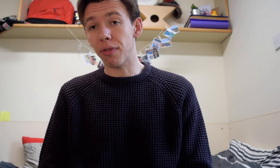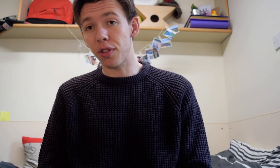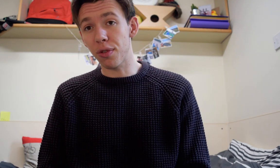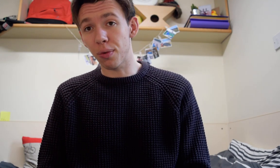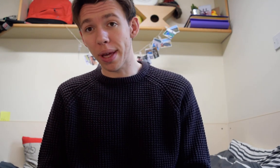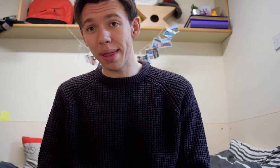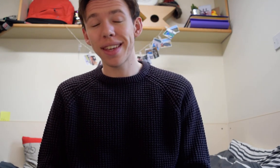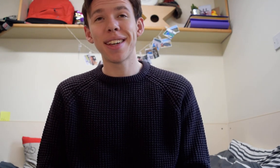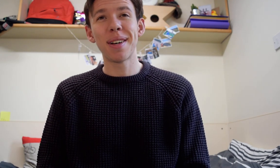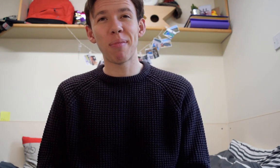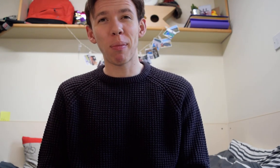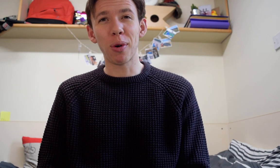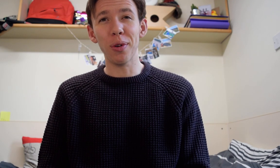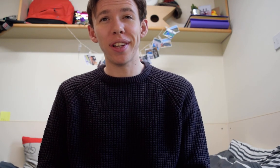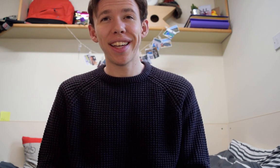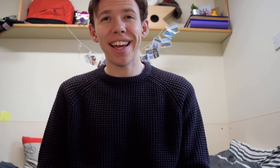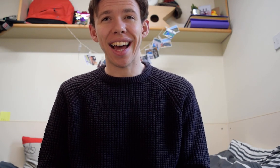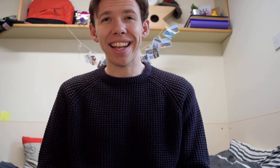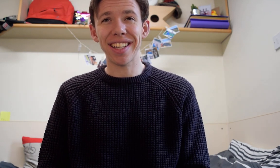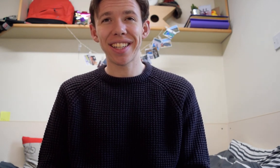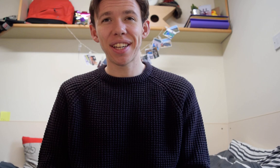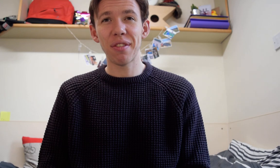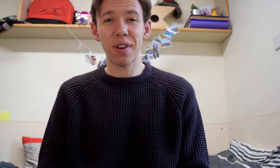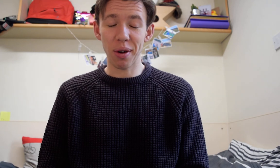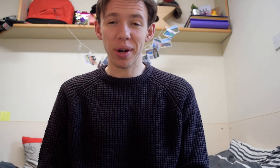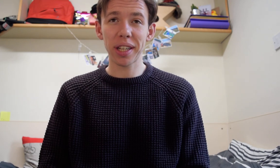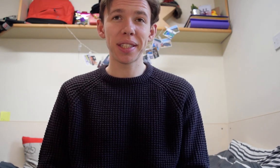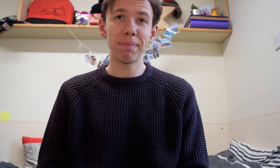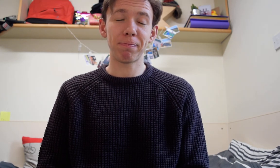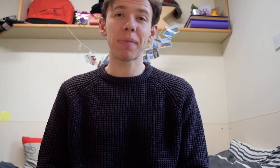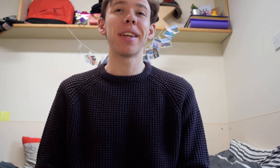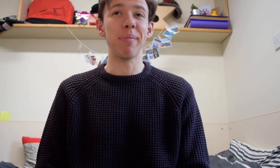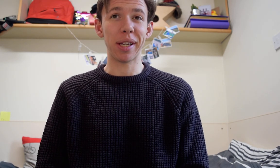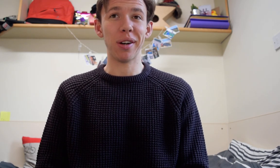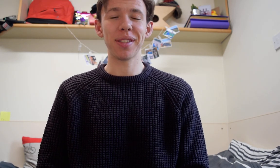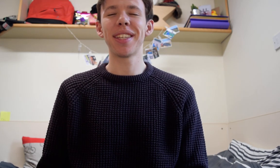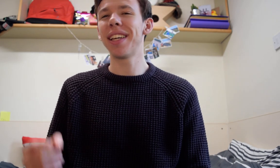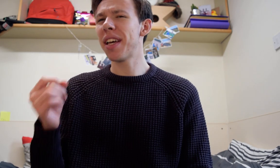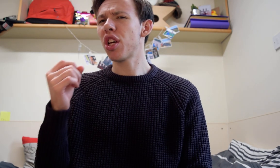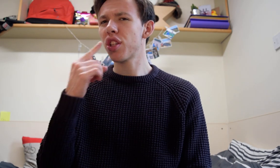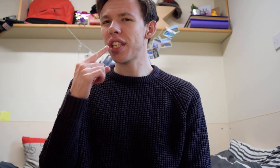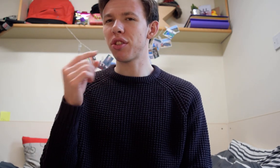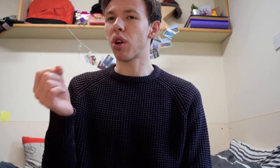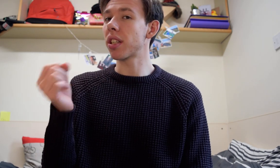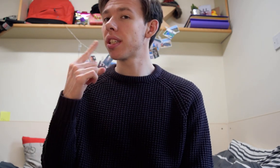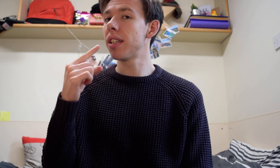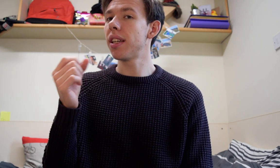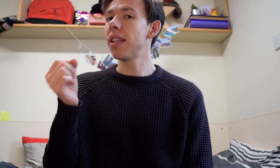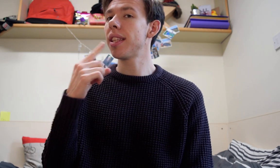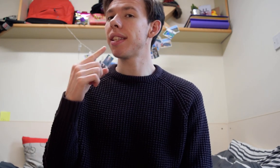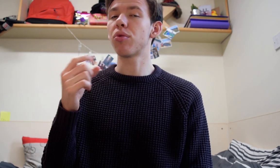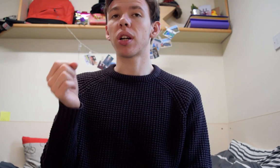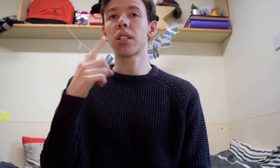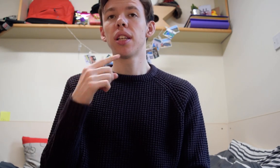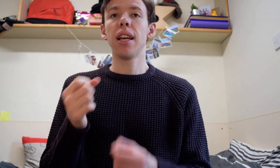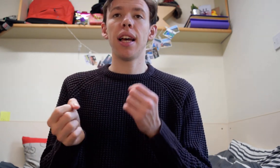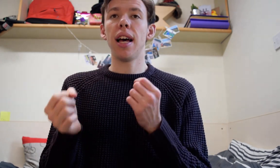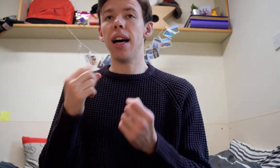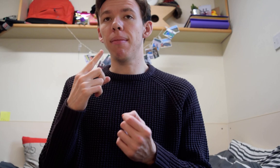confused with popcorn and fireworks because this is drugs this is drugs and